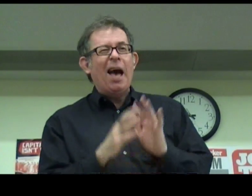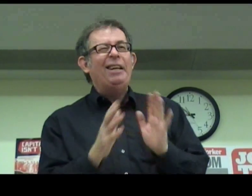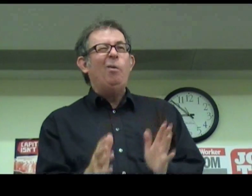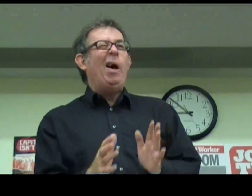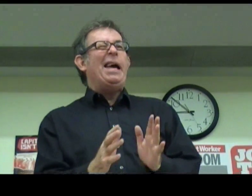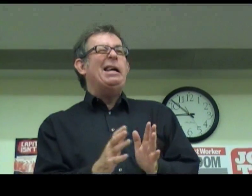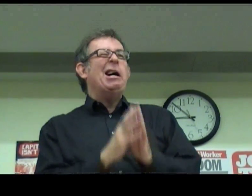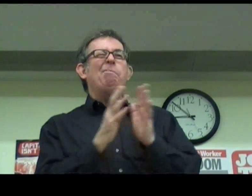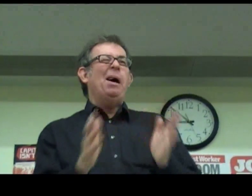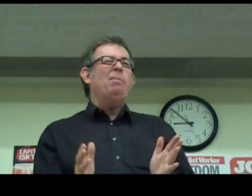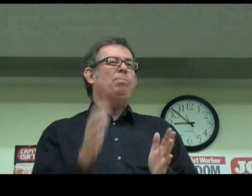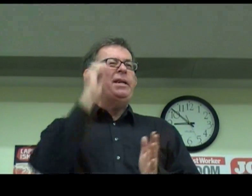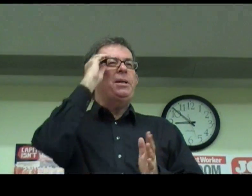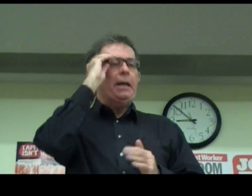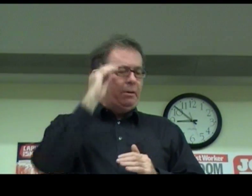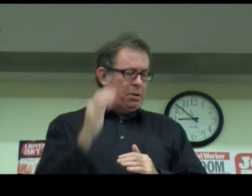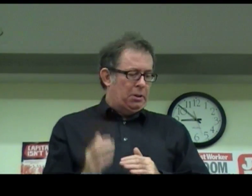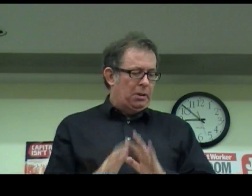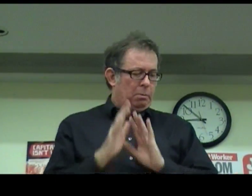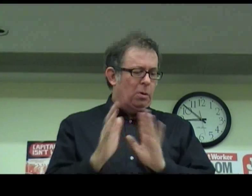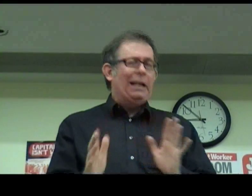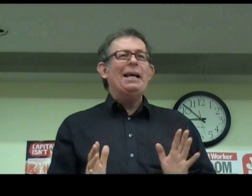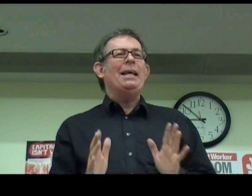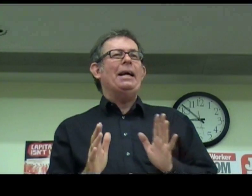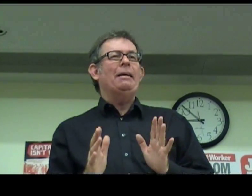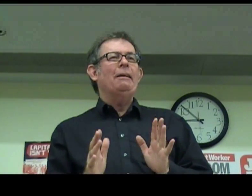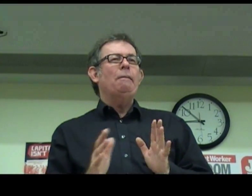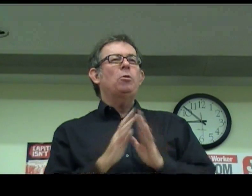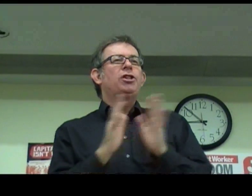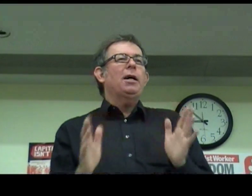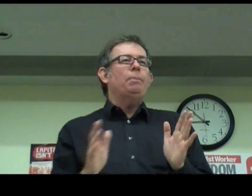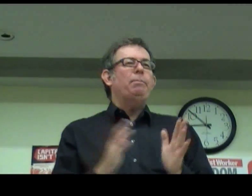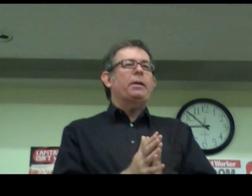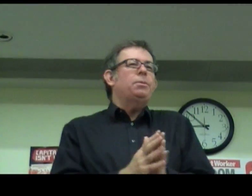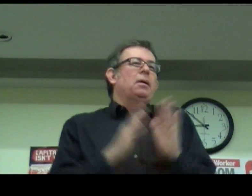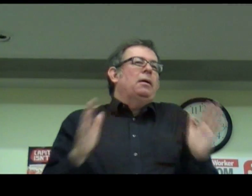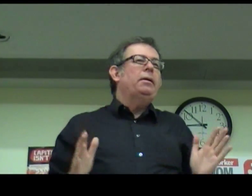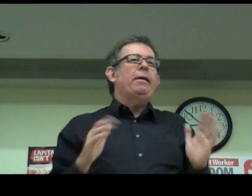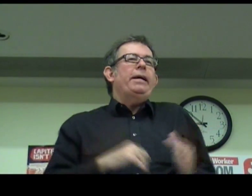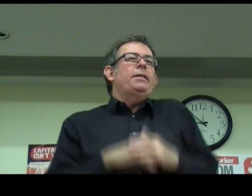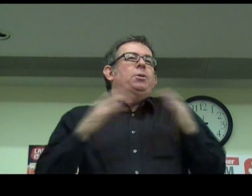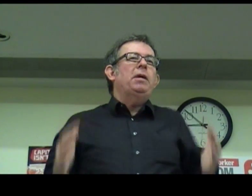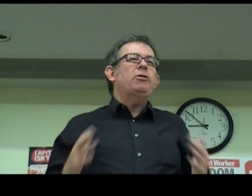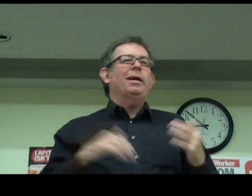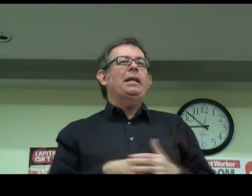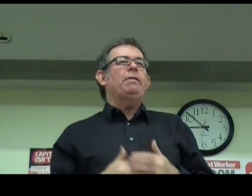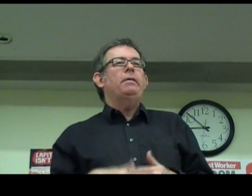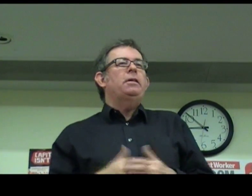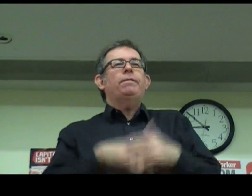And in a way, Obama brings it out more clearly, more sharply, because here he is, you know, trying to give a different